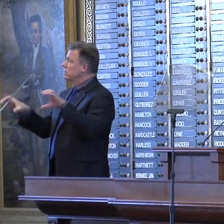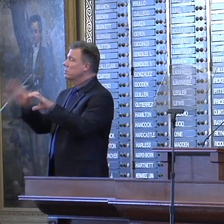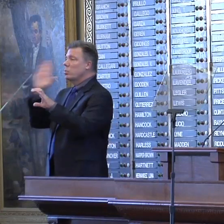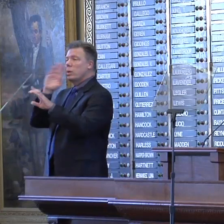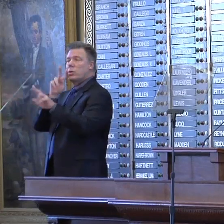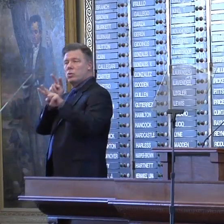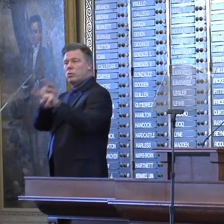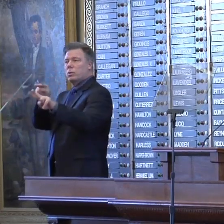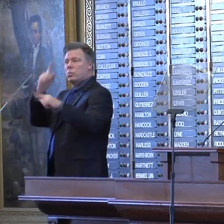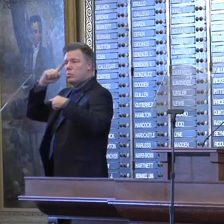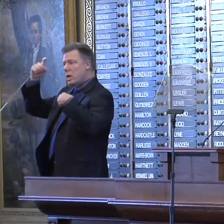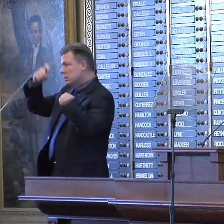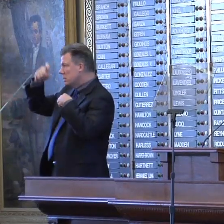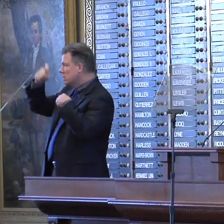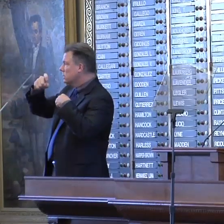prudent, and effective.